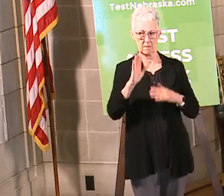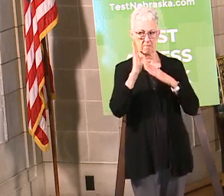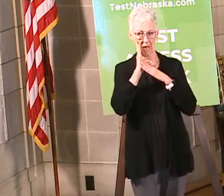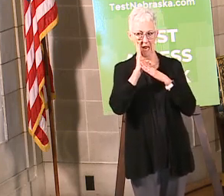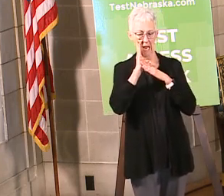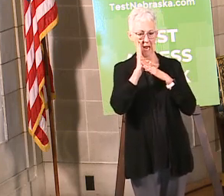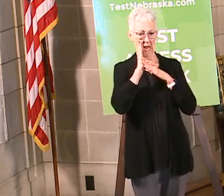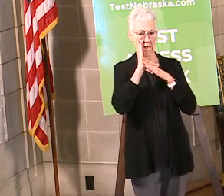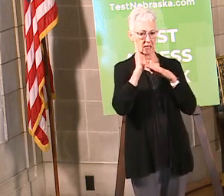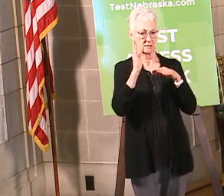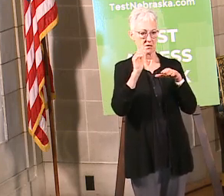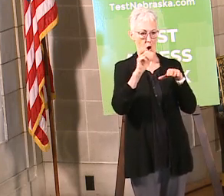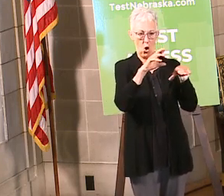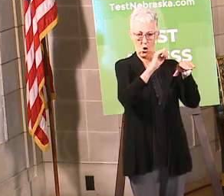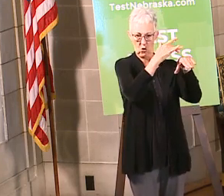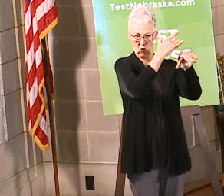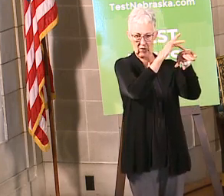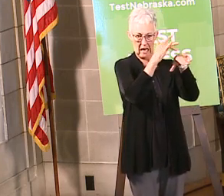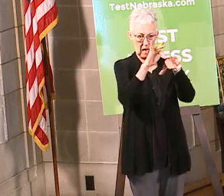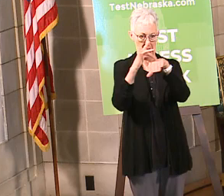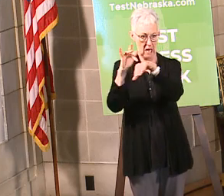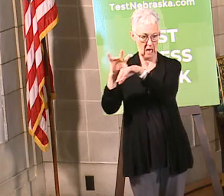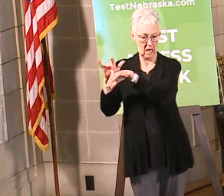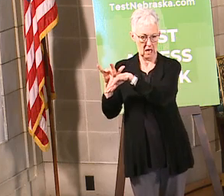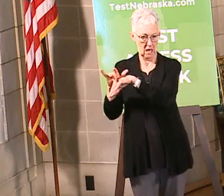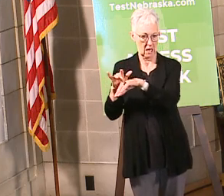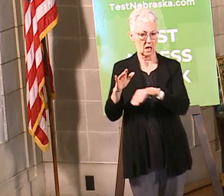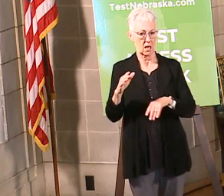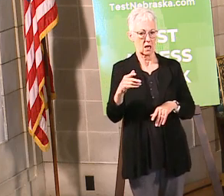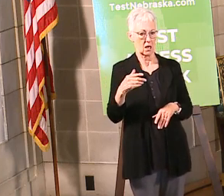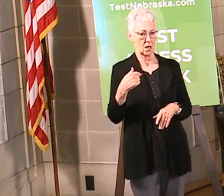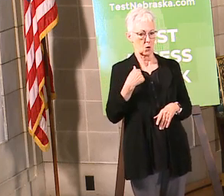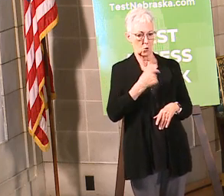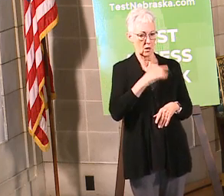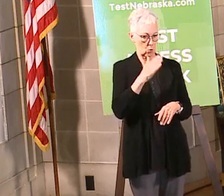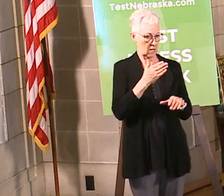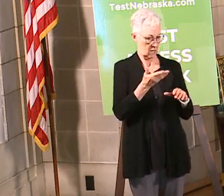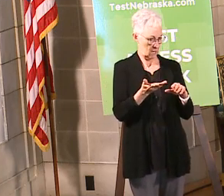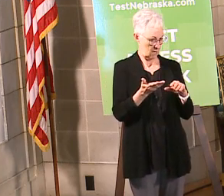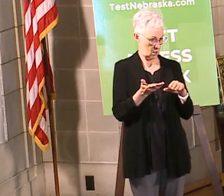that's statewide we're going to be watching it on a hospital by hospital basis